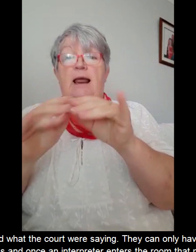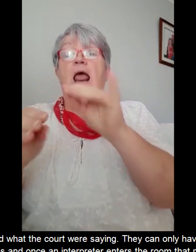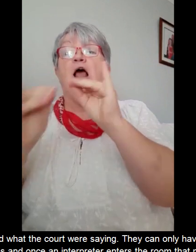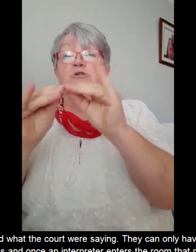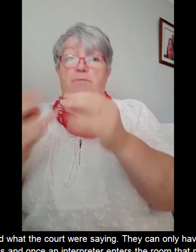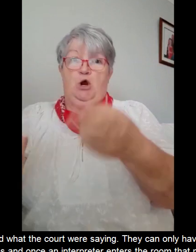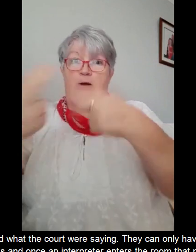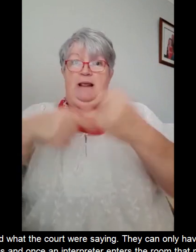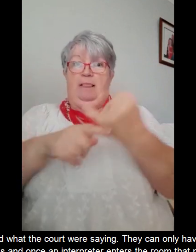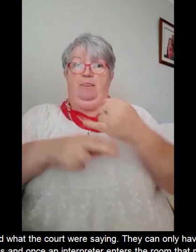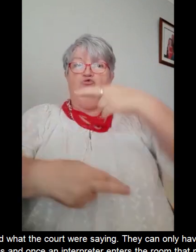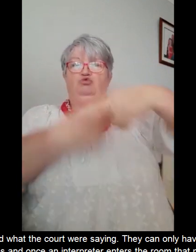13.